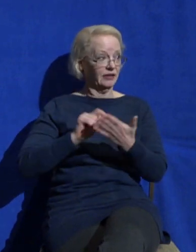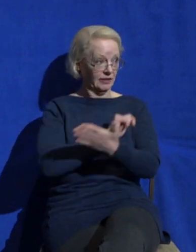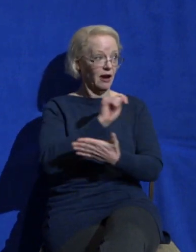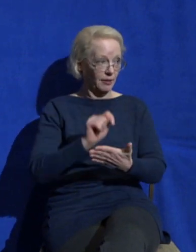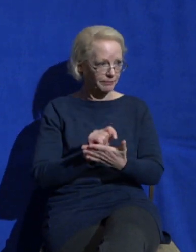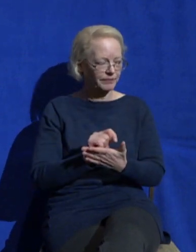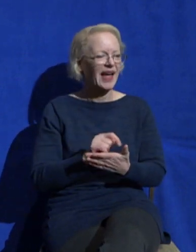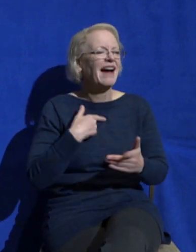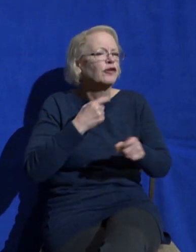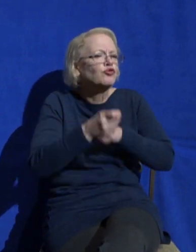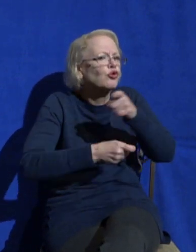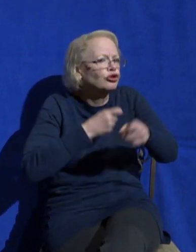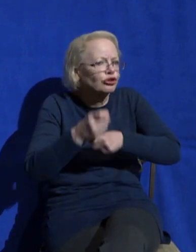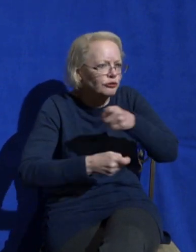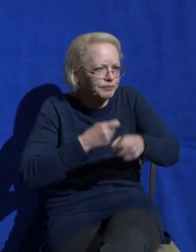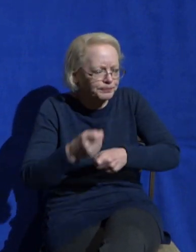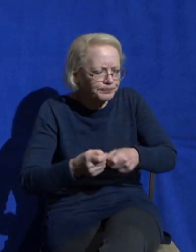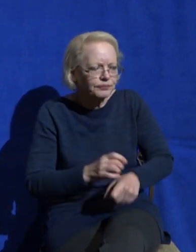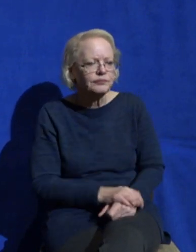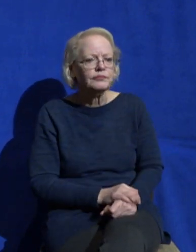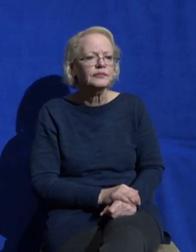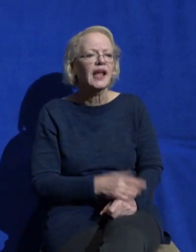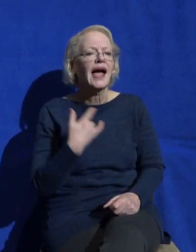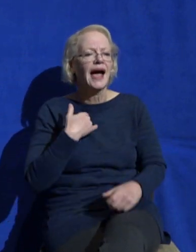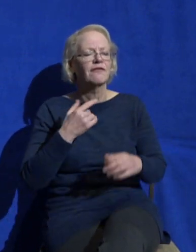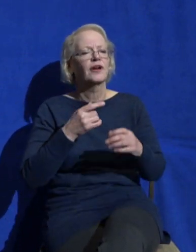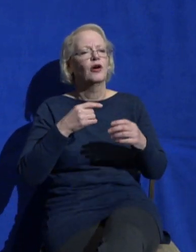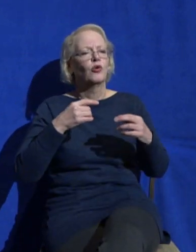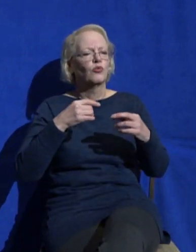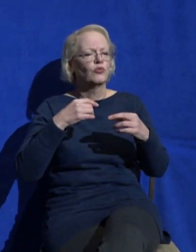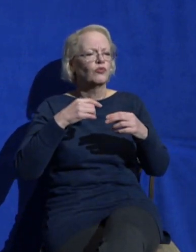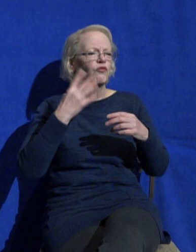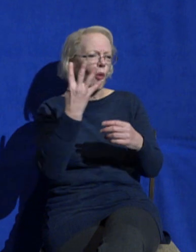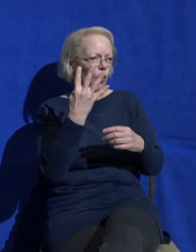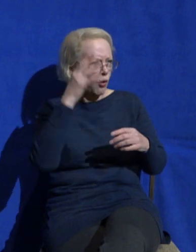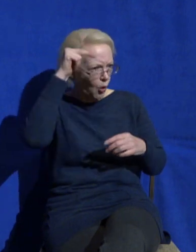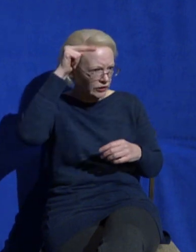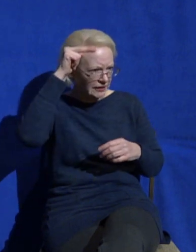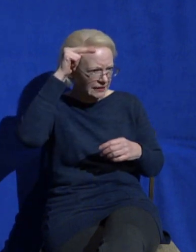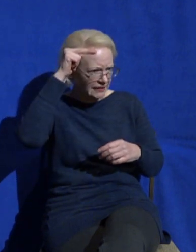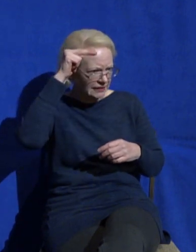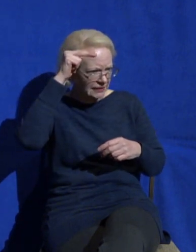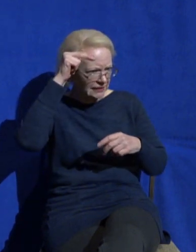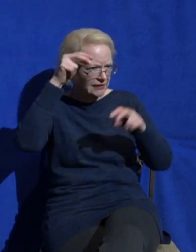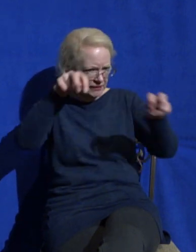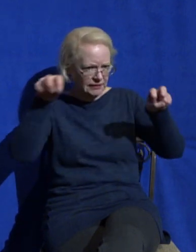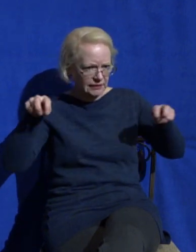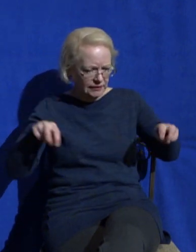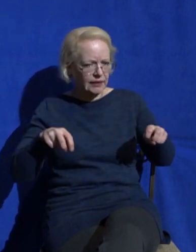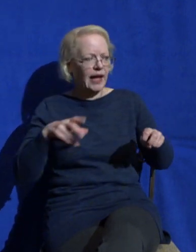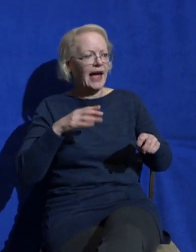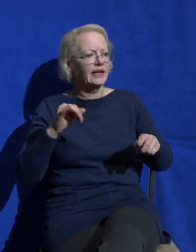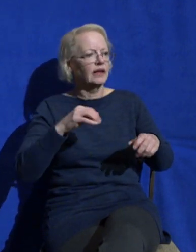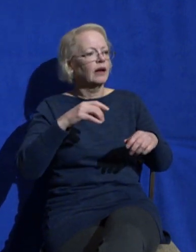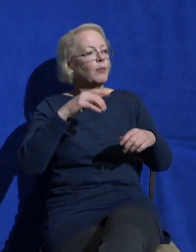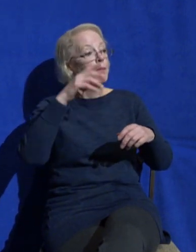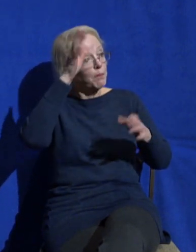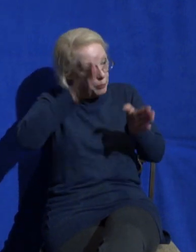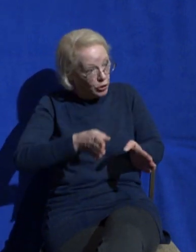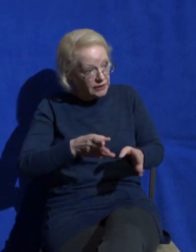a man's limbs, tie them to four horses and send them on their way. We'll just leave it, just let your imagination fill in the